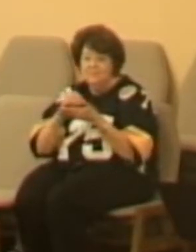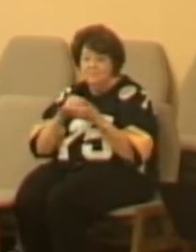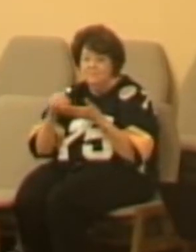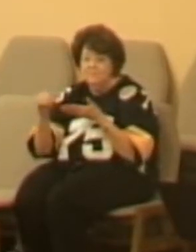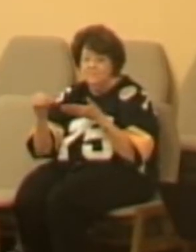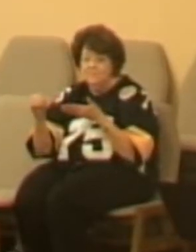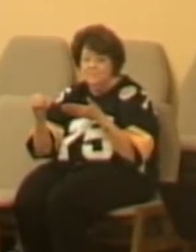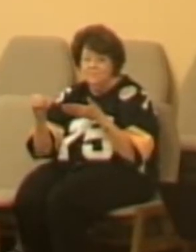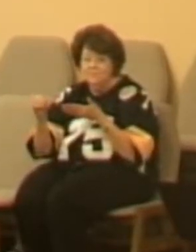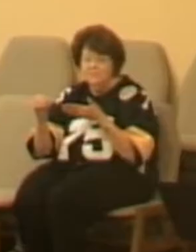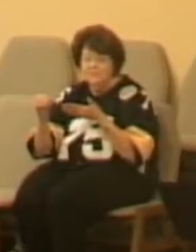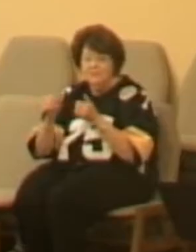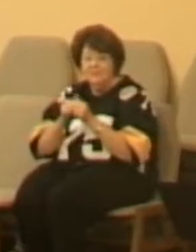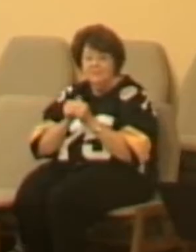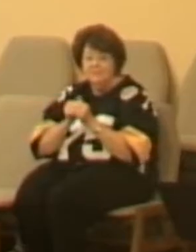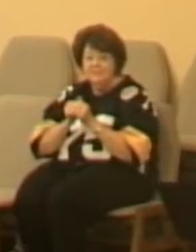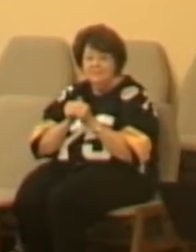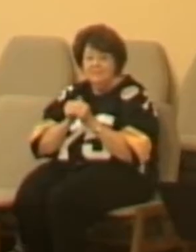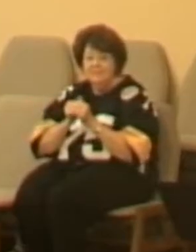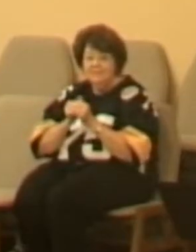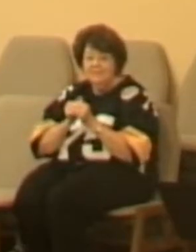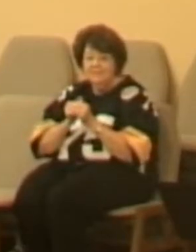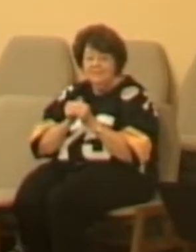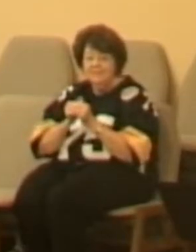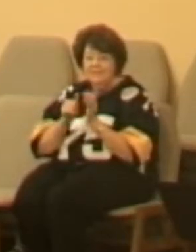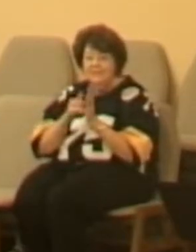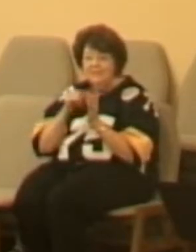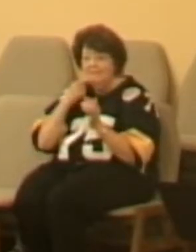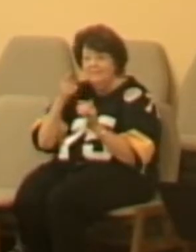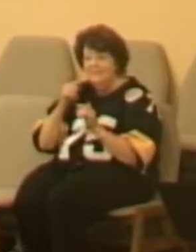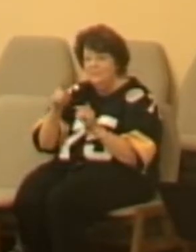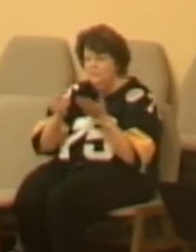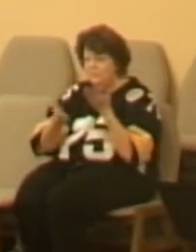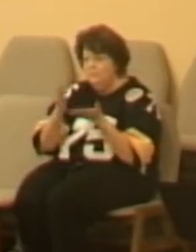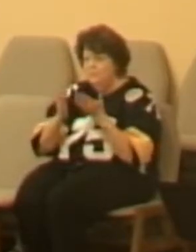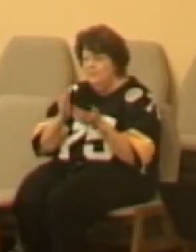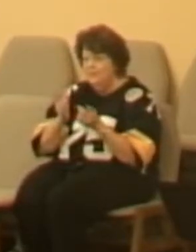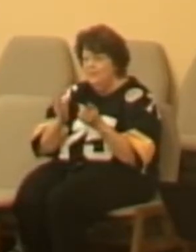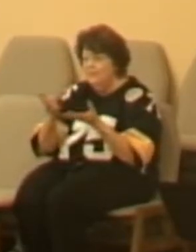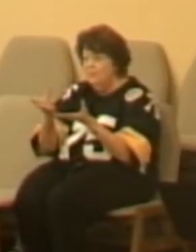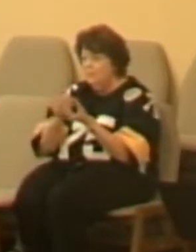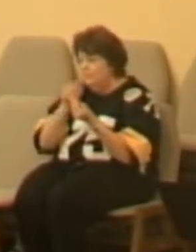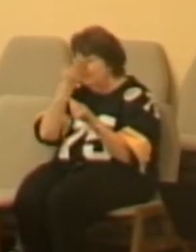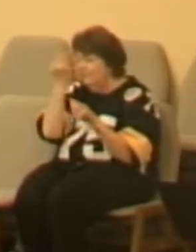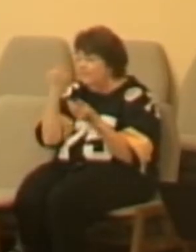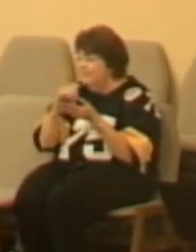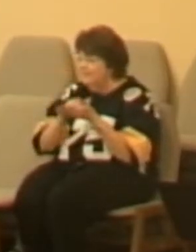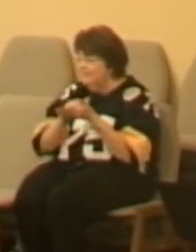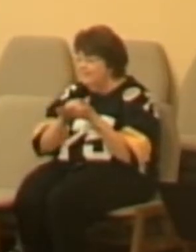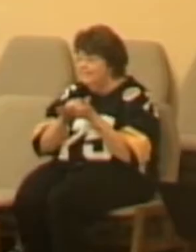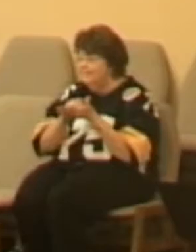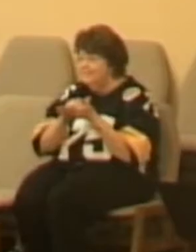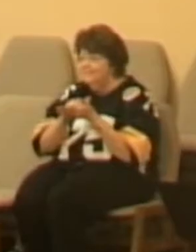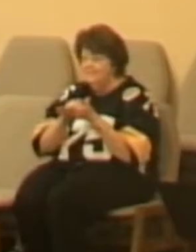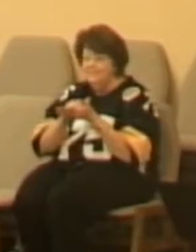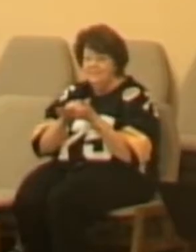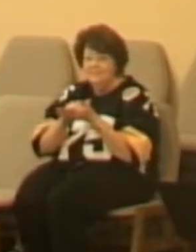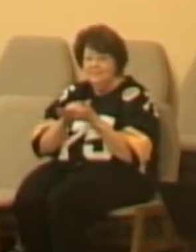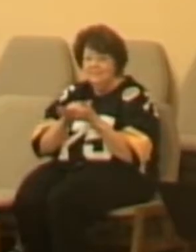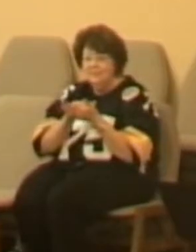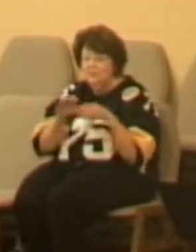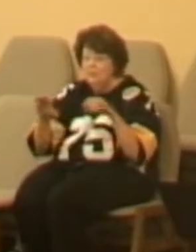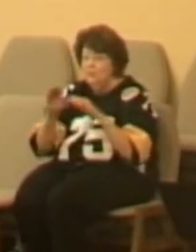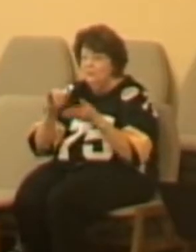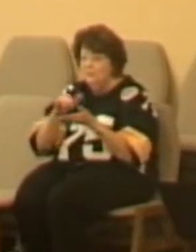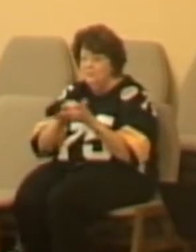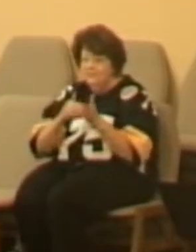mine. You might want to throw this part out the next time you use this sermon. You might need to rework this one if